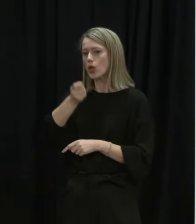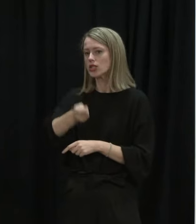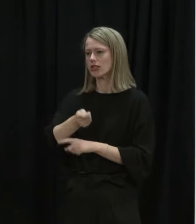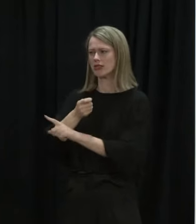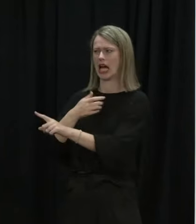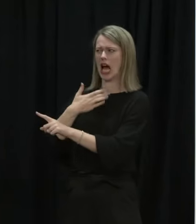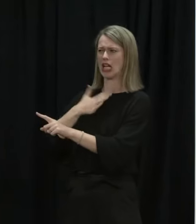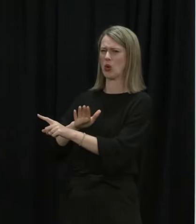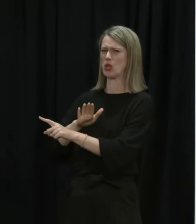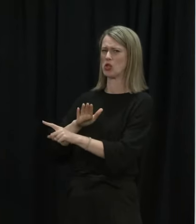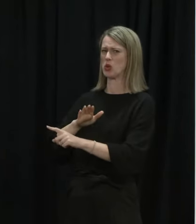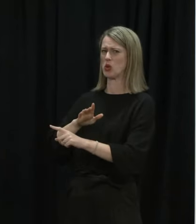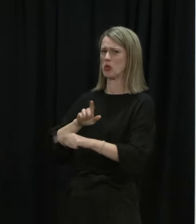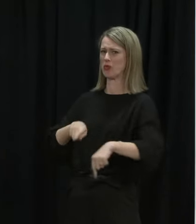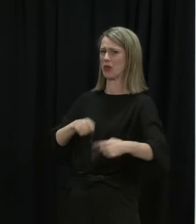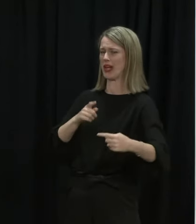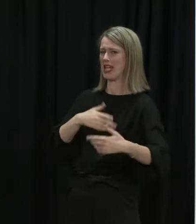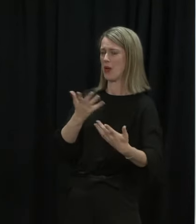certainly not looking to take the case.